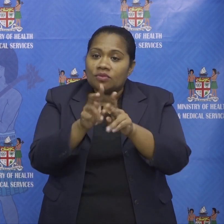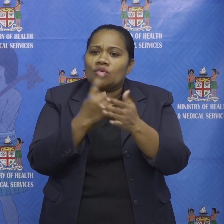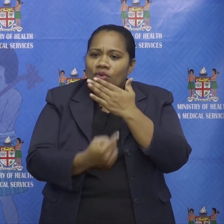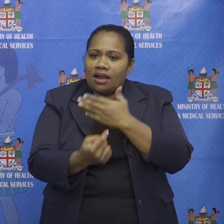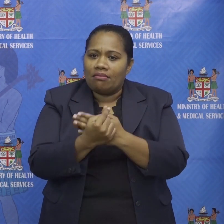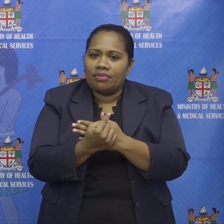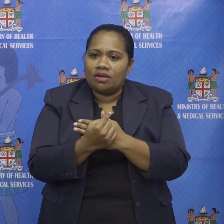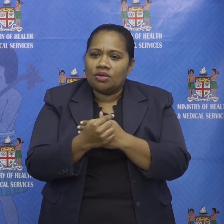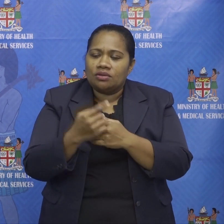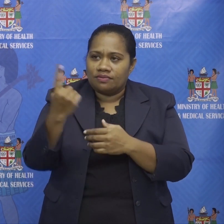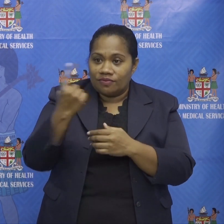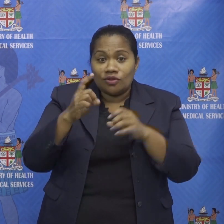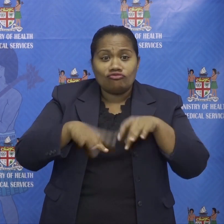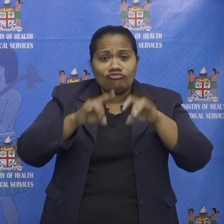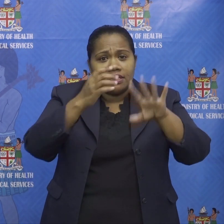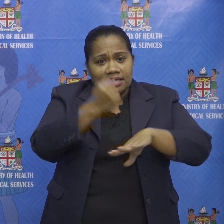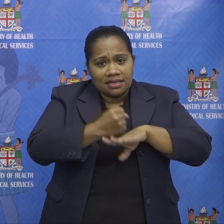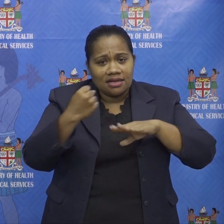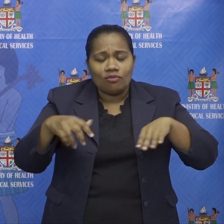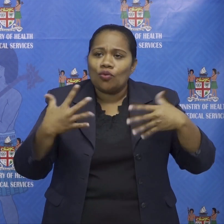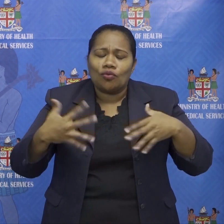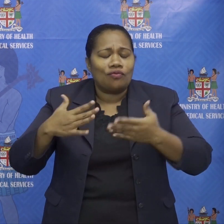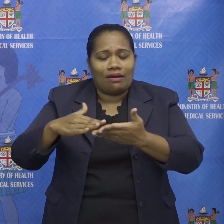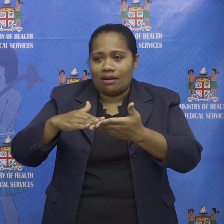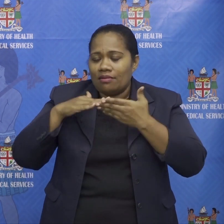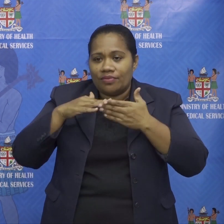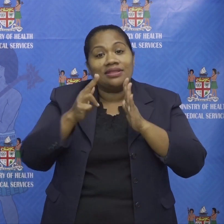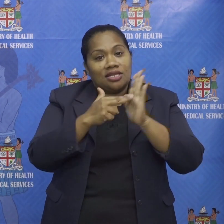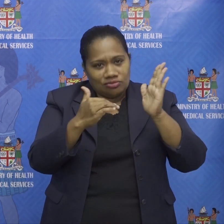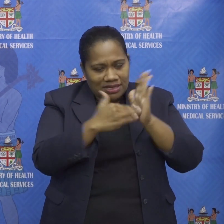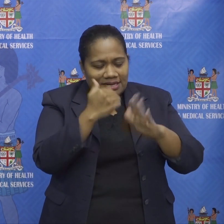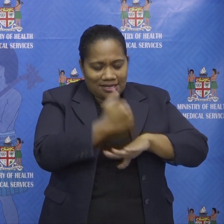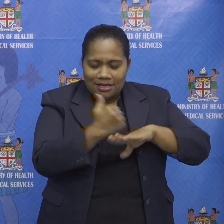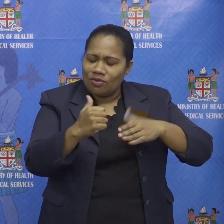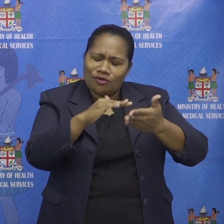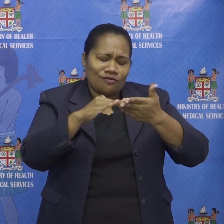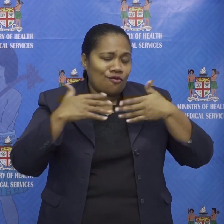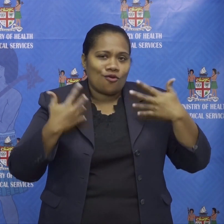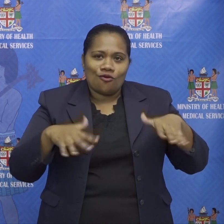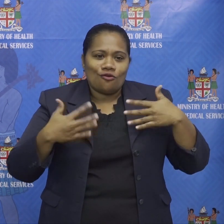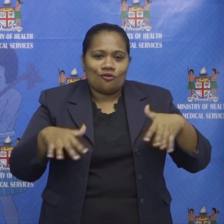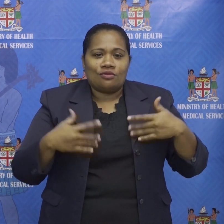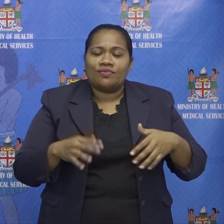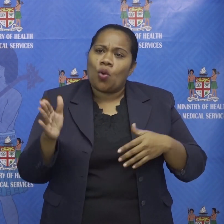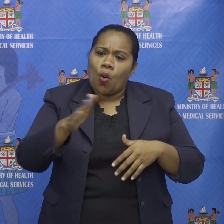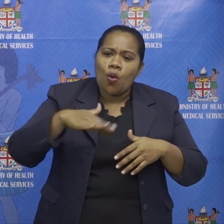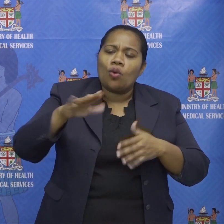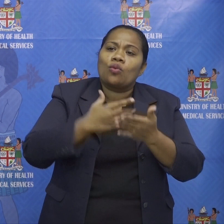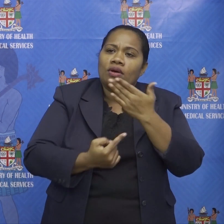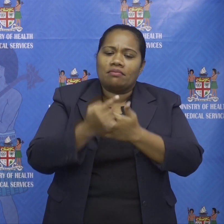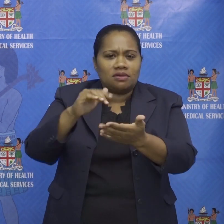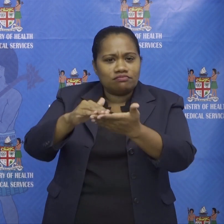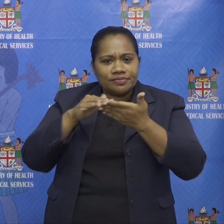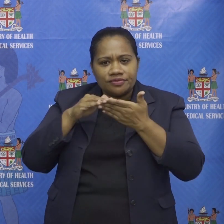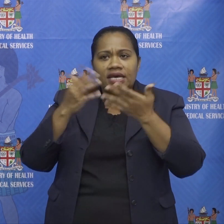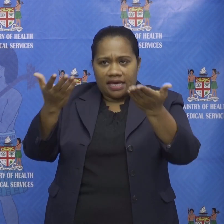the australian government of course has been very helpful as well as the new zealand government and both they've all stepped up and have given them